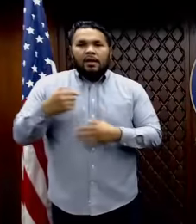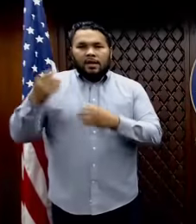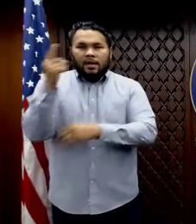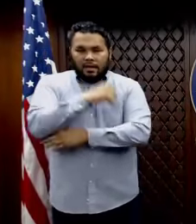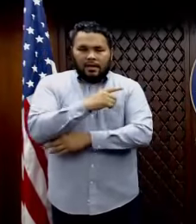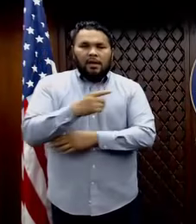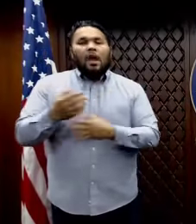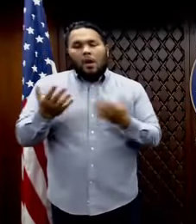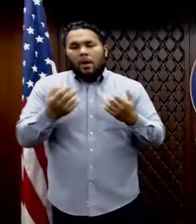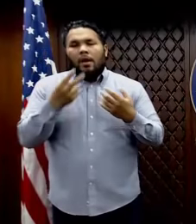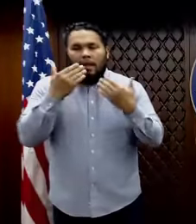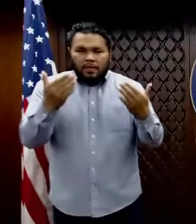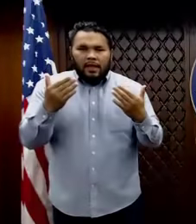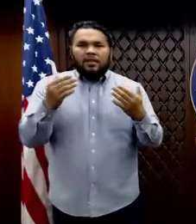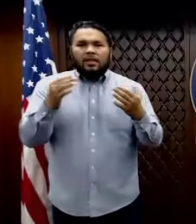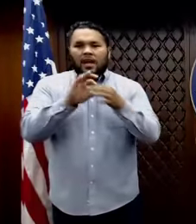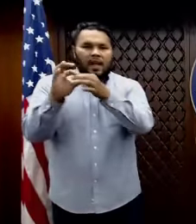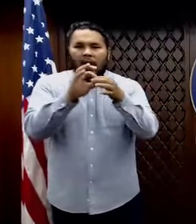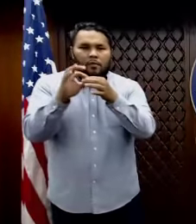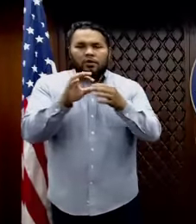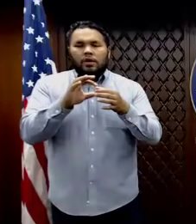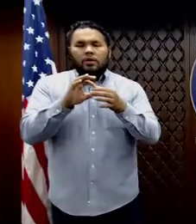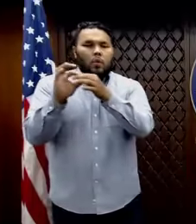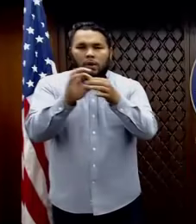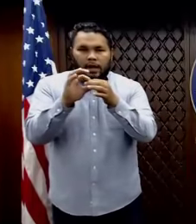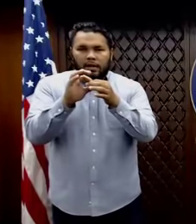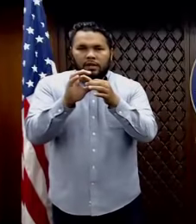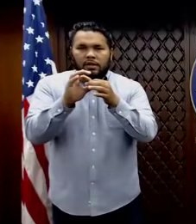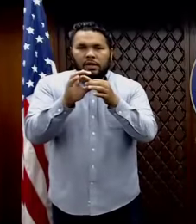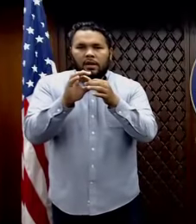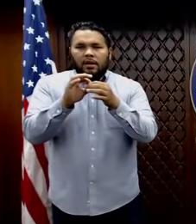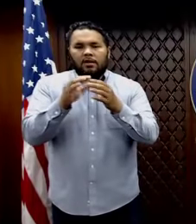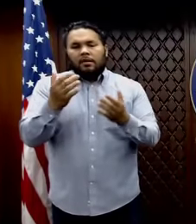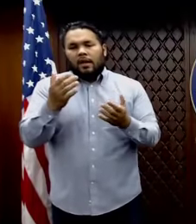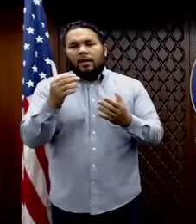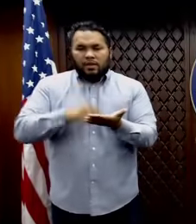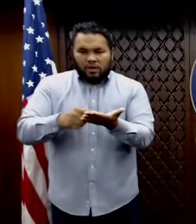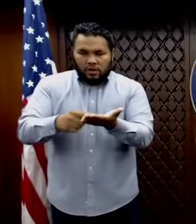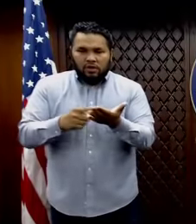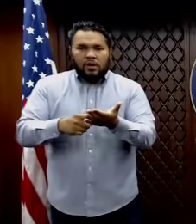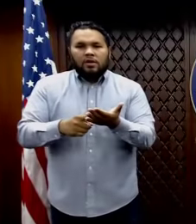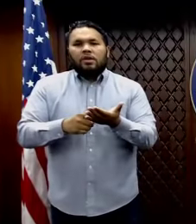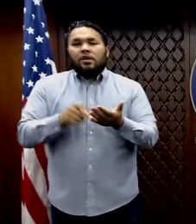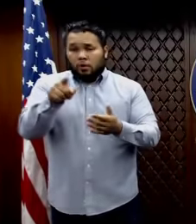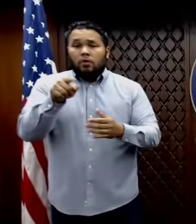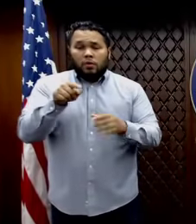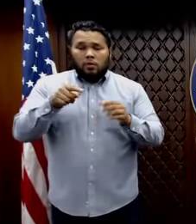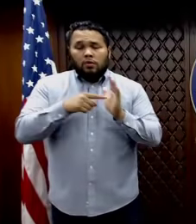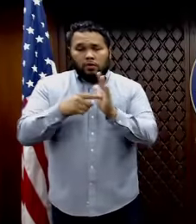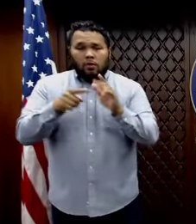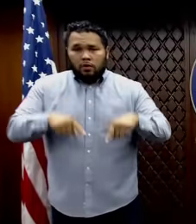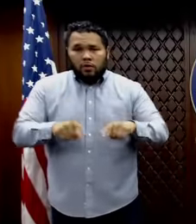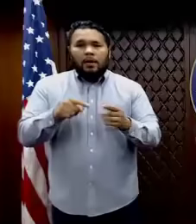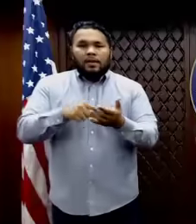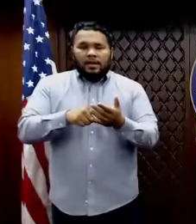collaboration, communication and coordination that you've shown throughout this crisis. You know, when we first